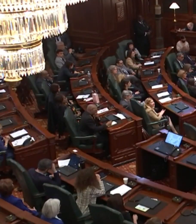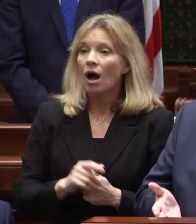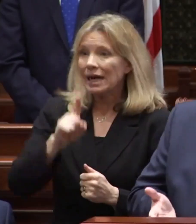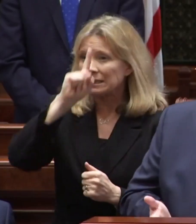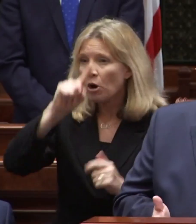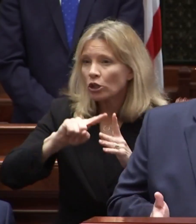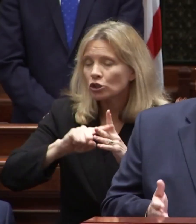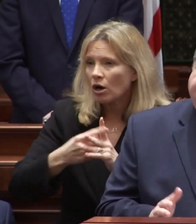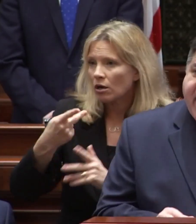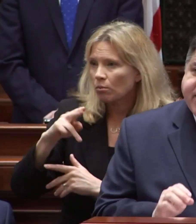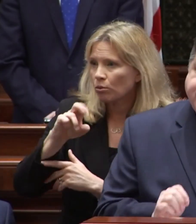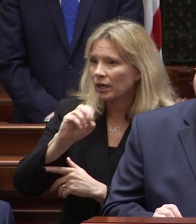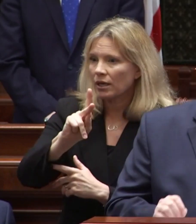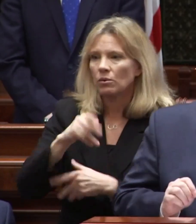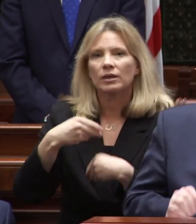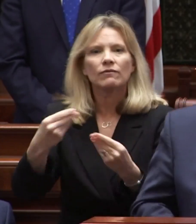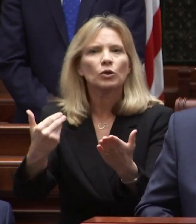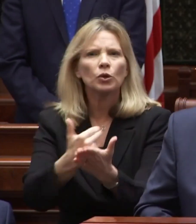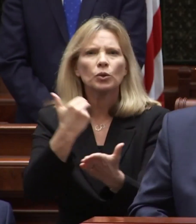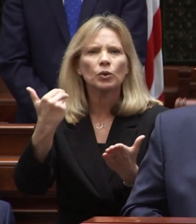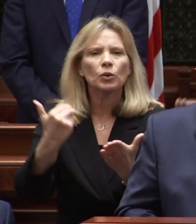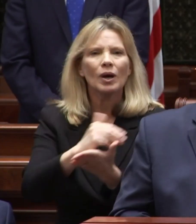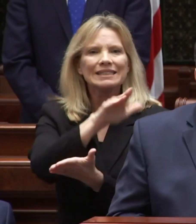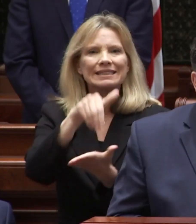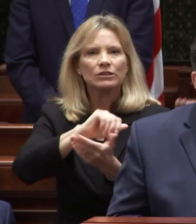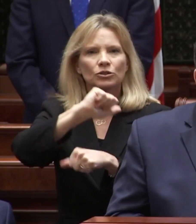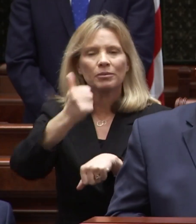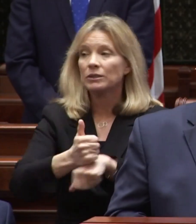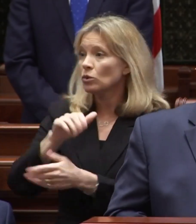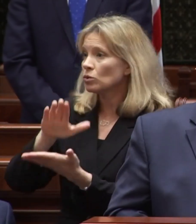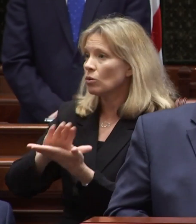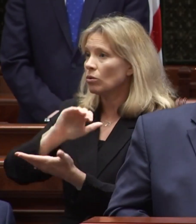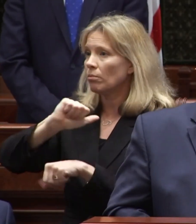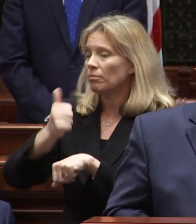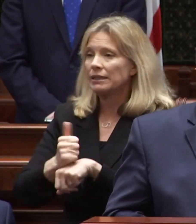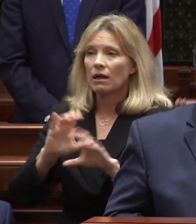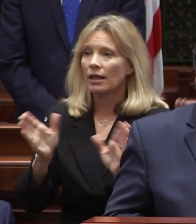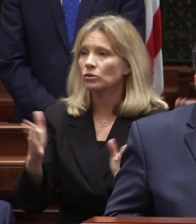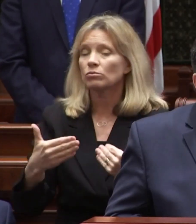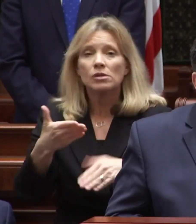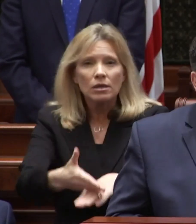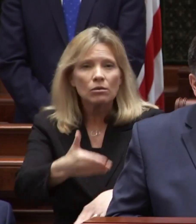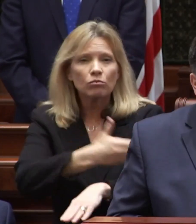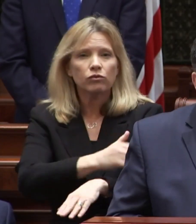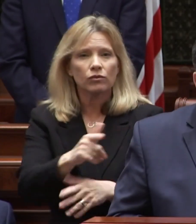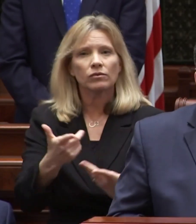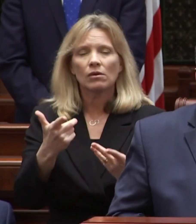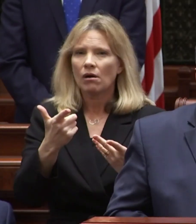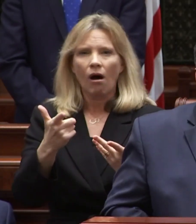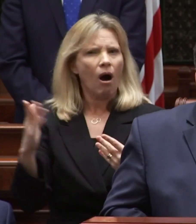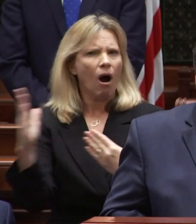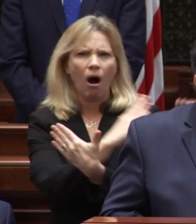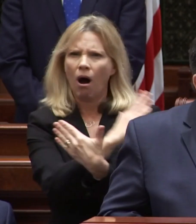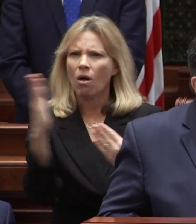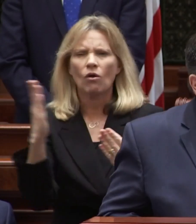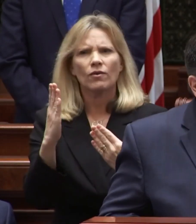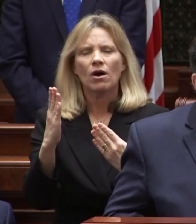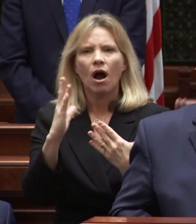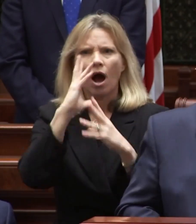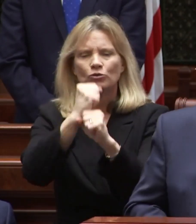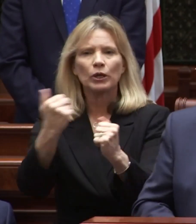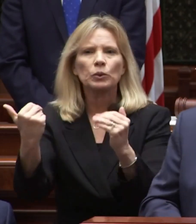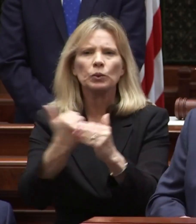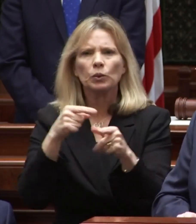smart start pre-k will provide new center-based and school-based classrooms improve quality across the board attract